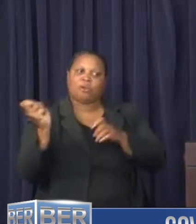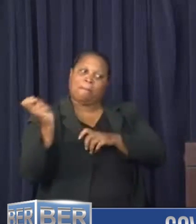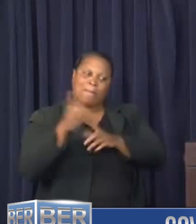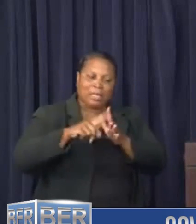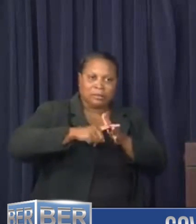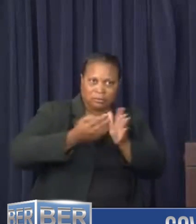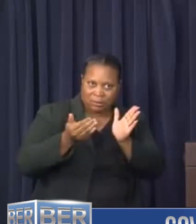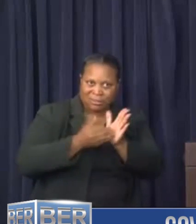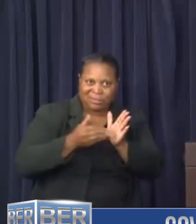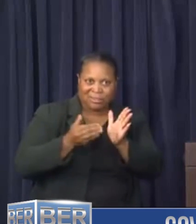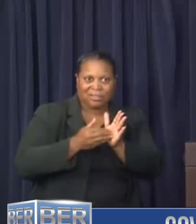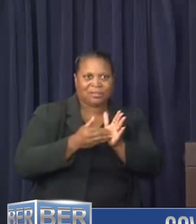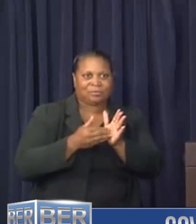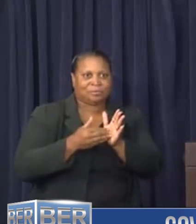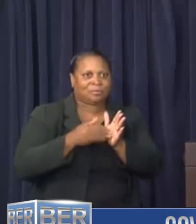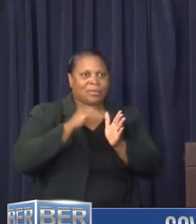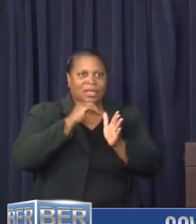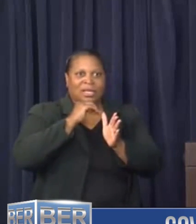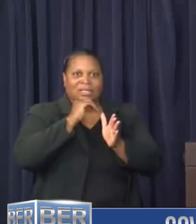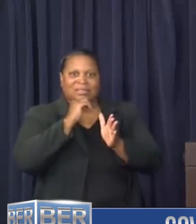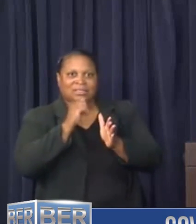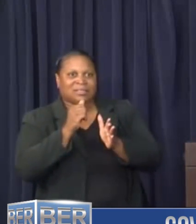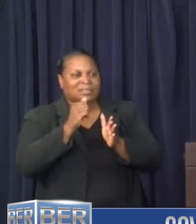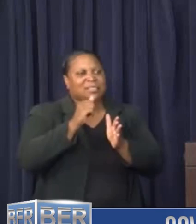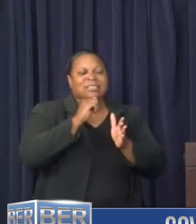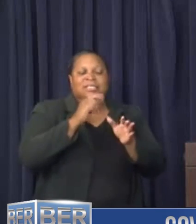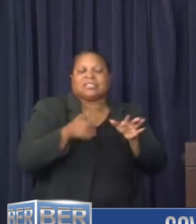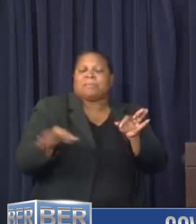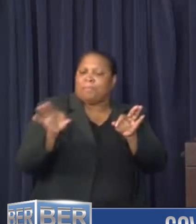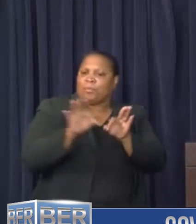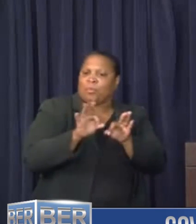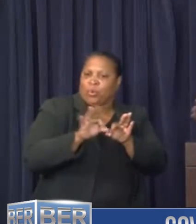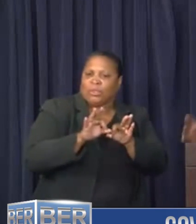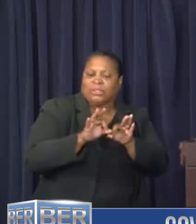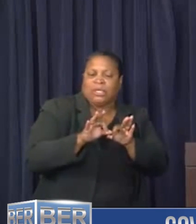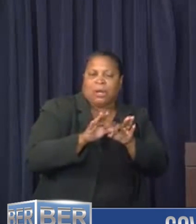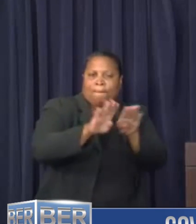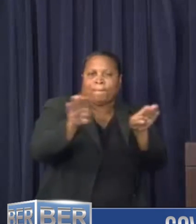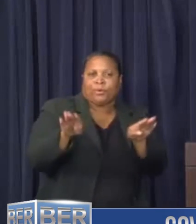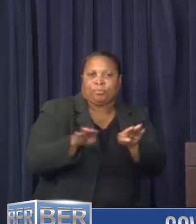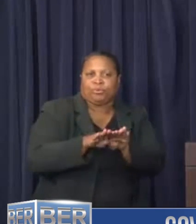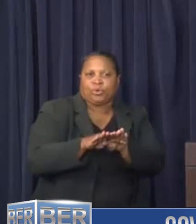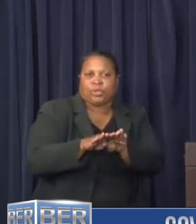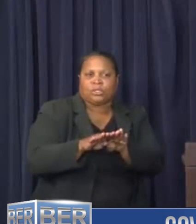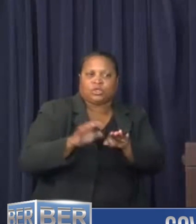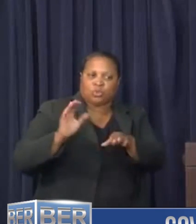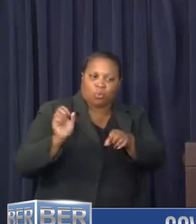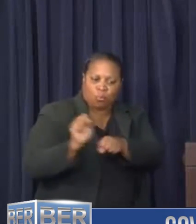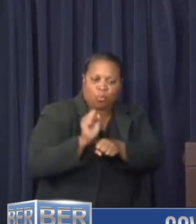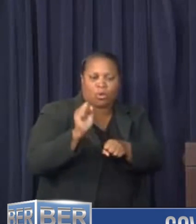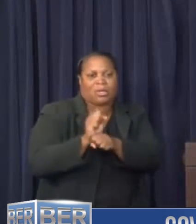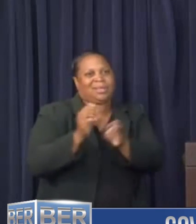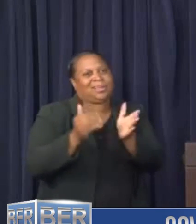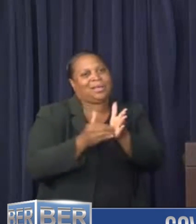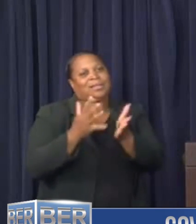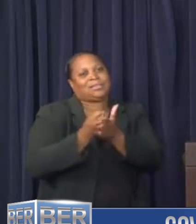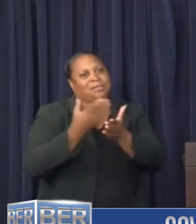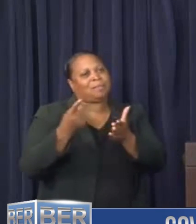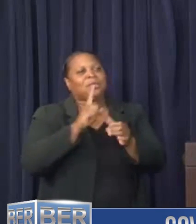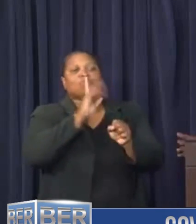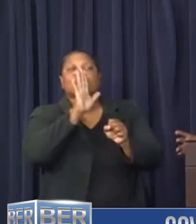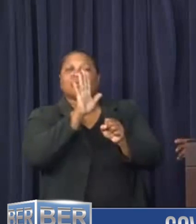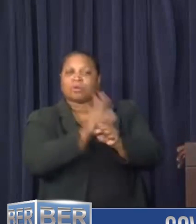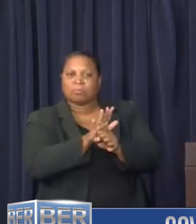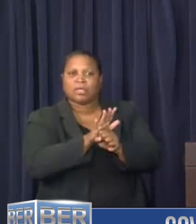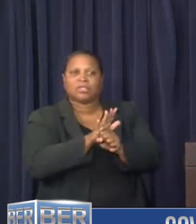though it's not popular in every corner, it was important for us to get Bermuda Incorporated going again. And that is something that we were committed to